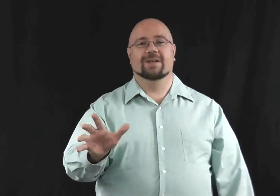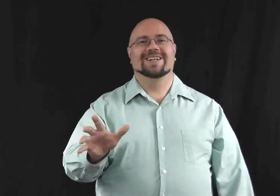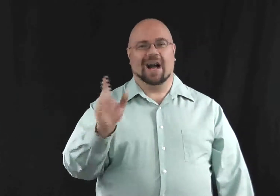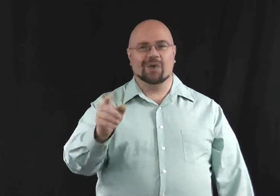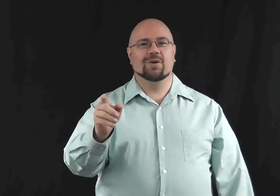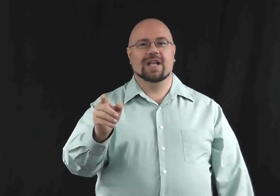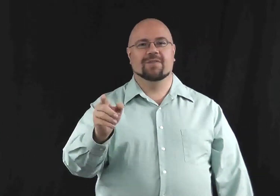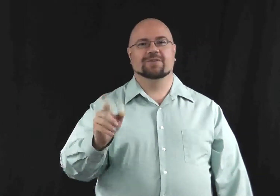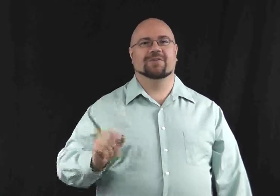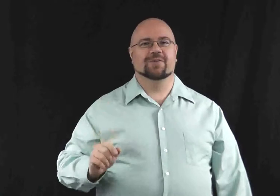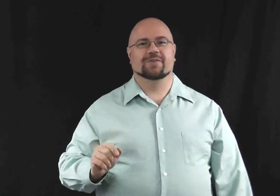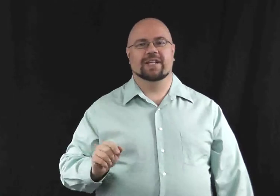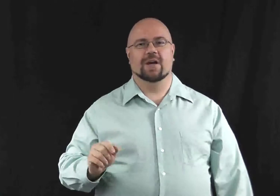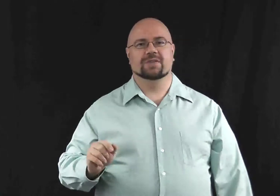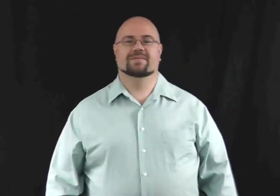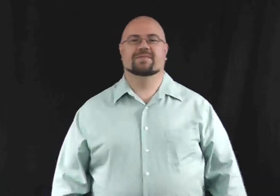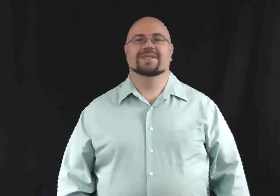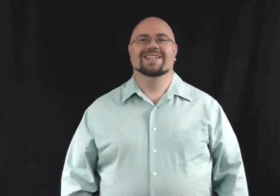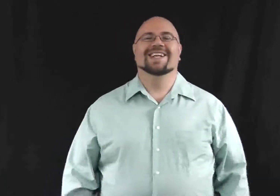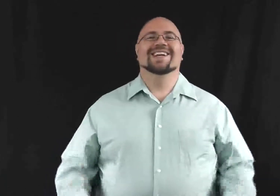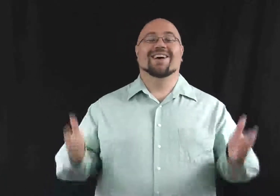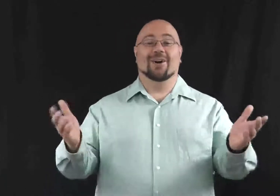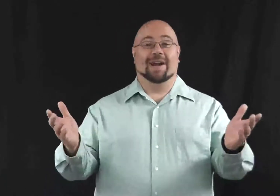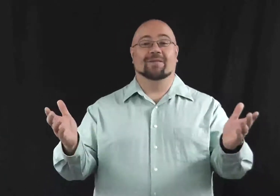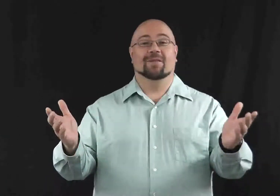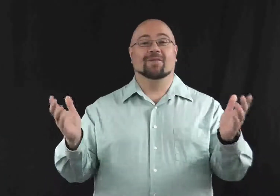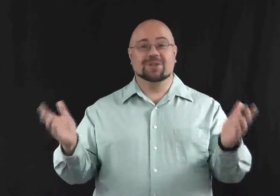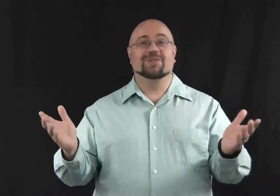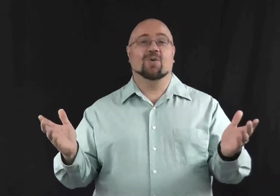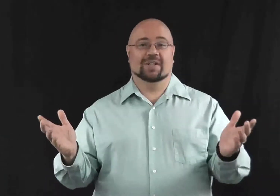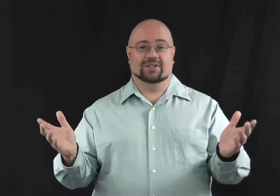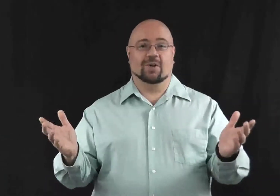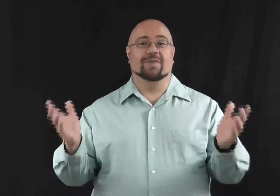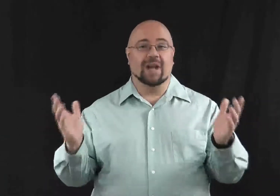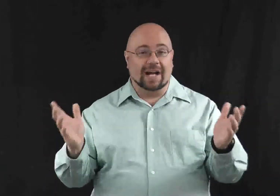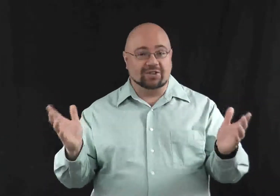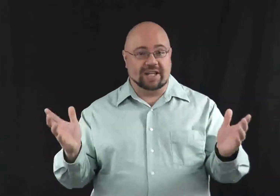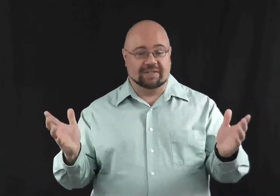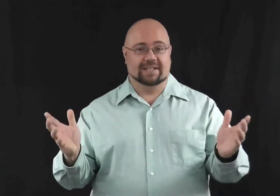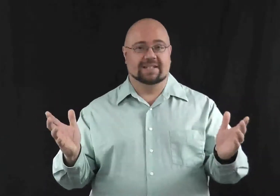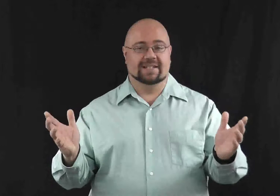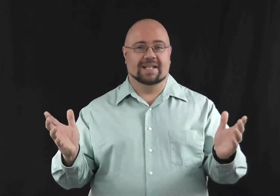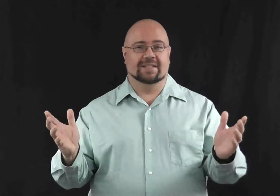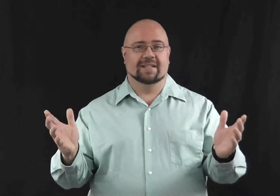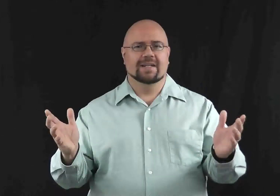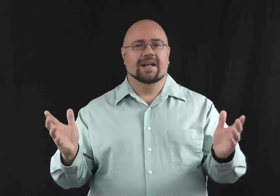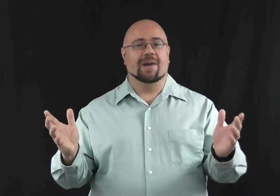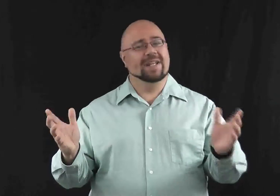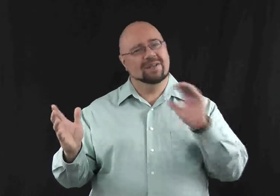I will cover those in future videos. Alright. First of all we're going to start with non-chain of custody testing. I'm going to hit a few